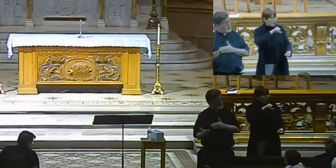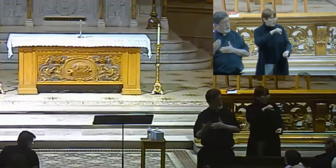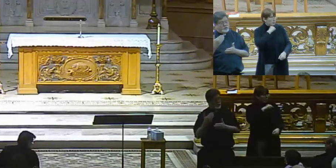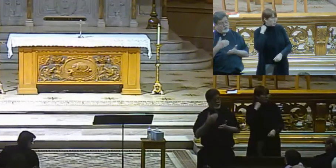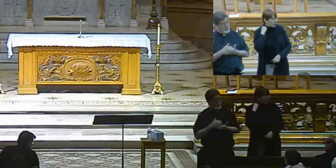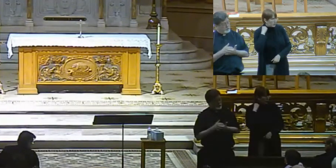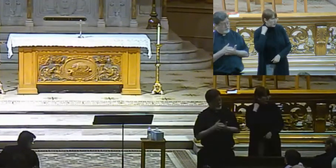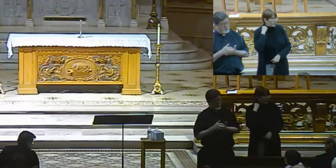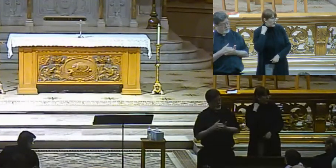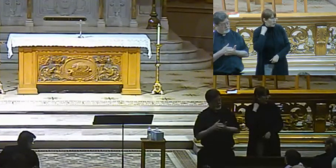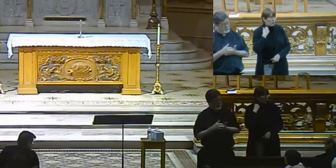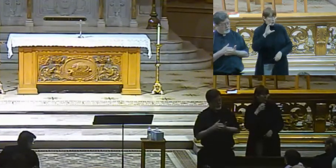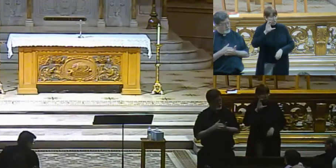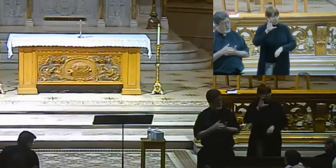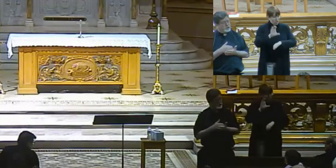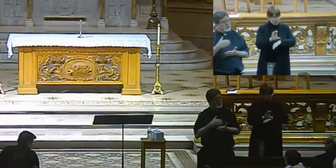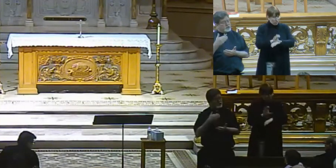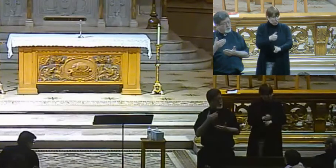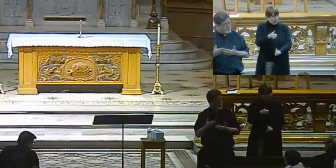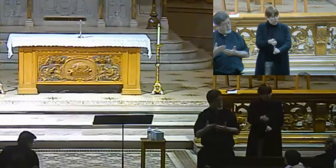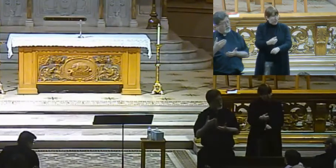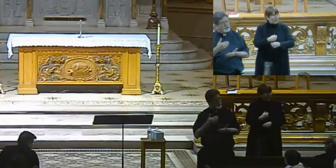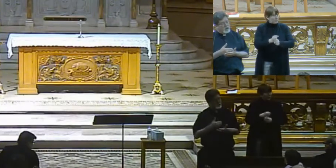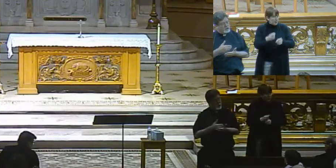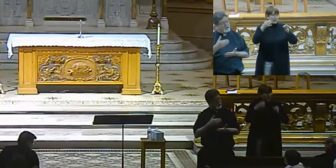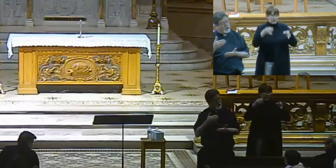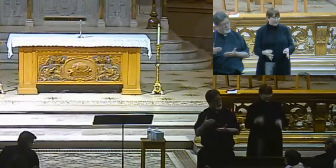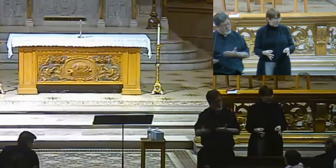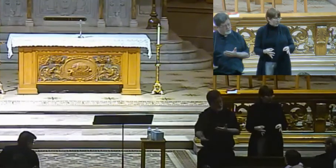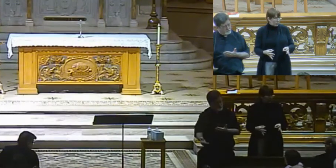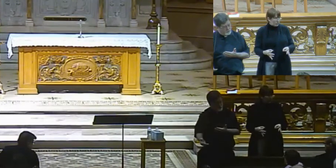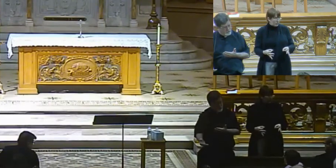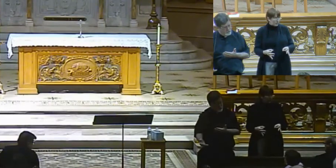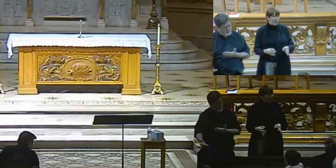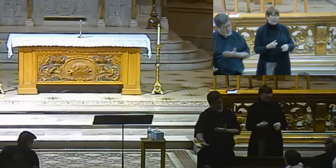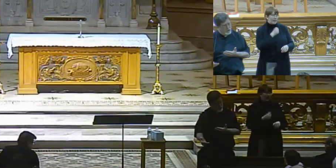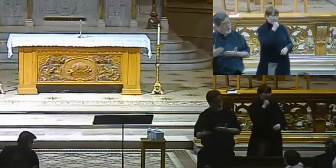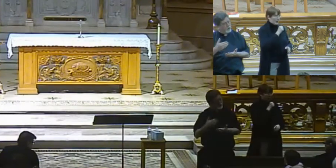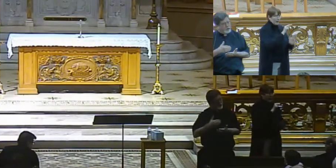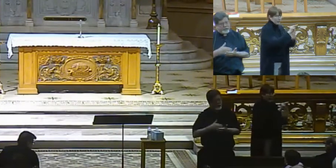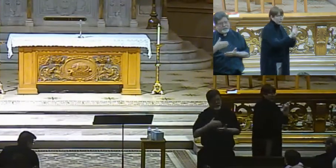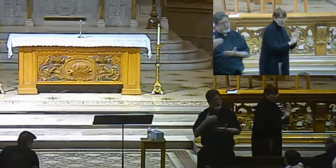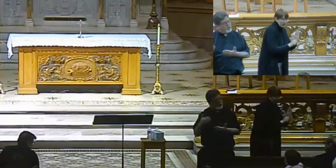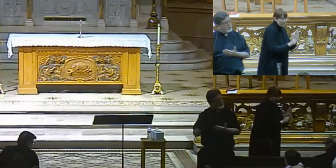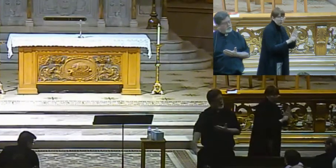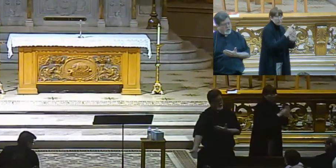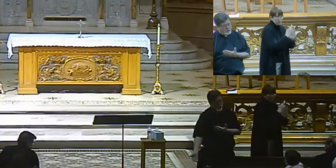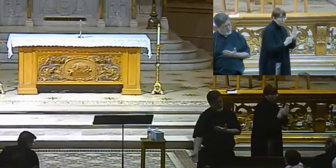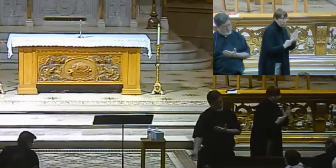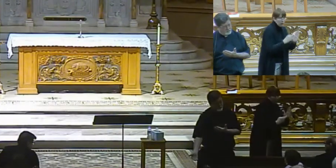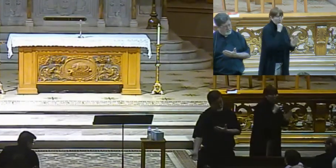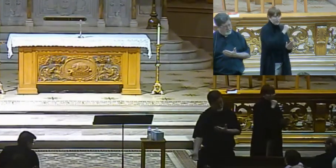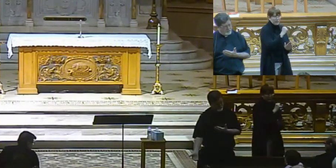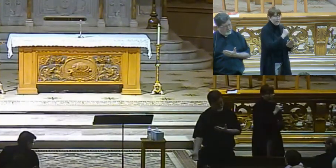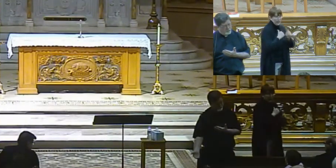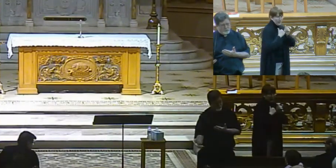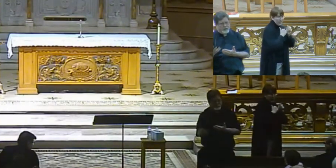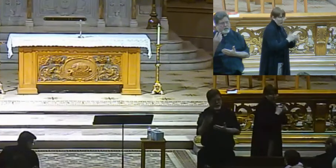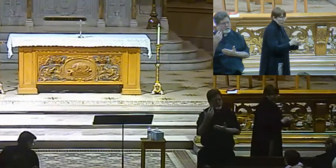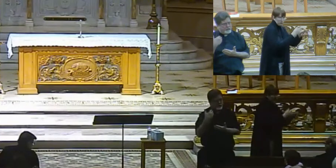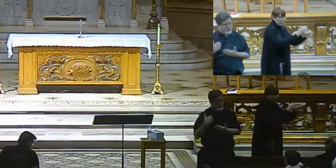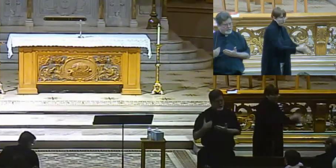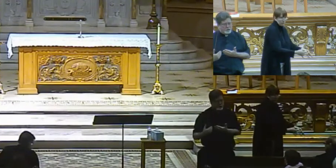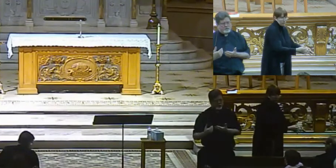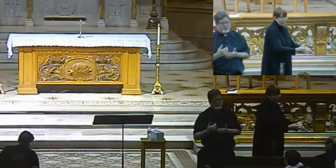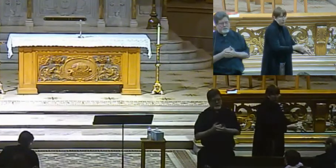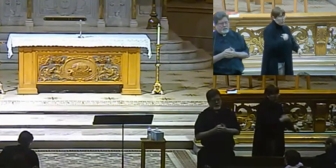All right? She can undo that decision. It's a discipline. It's not a dogma. All right? What we can't change is dogma. All right? What's